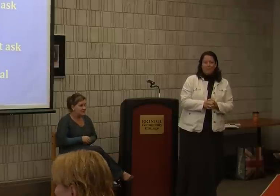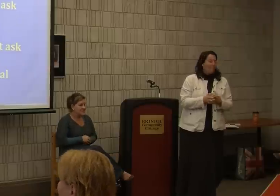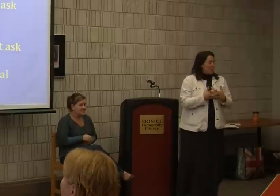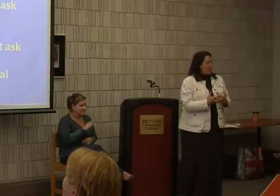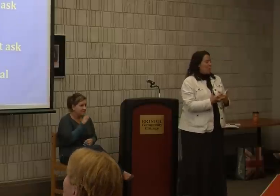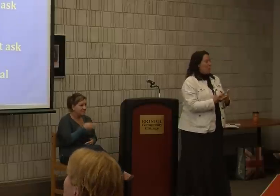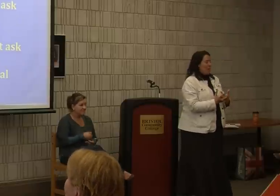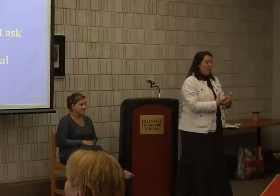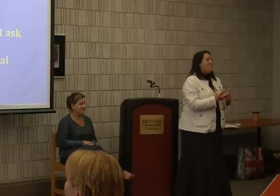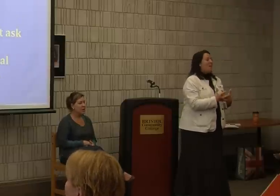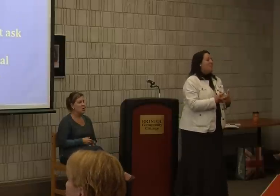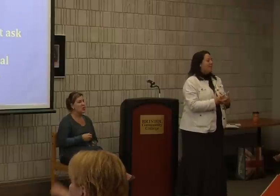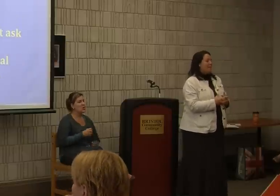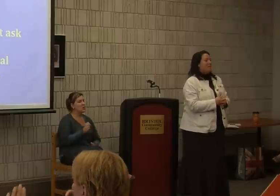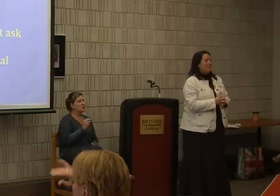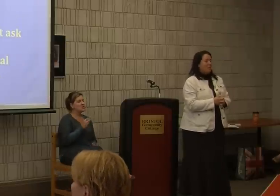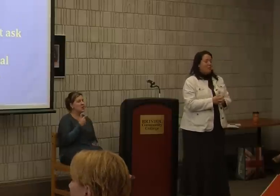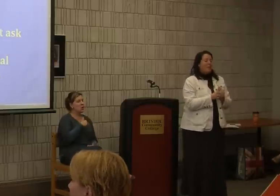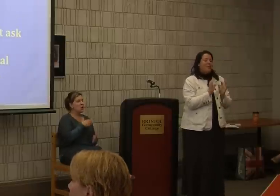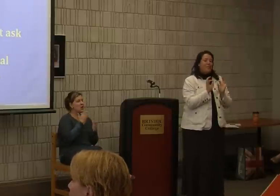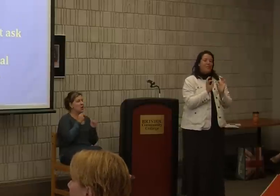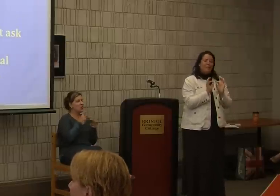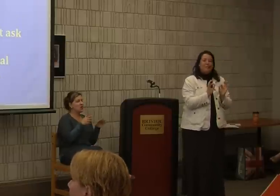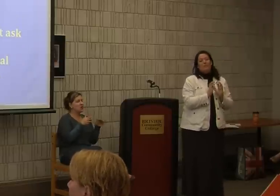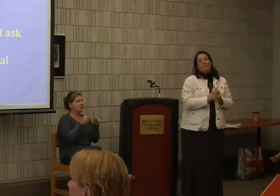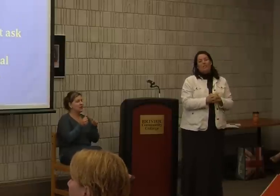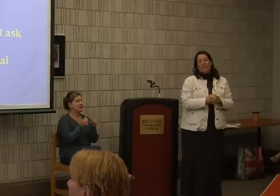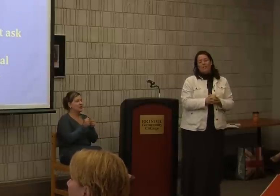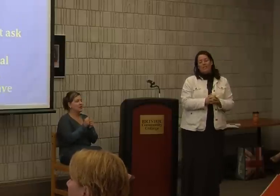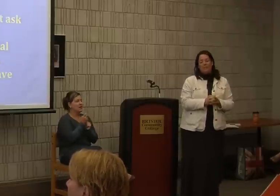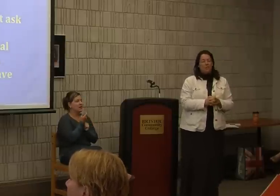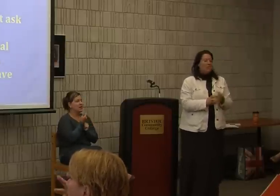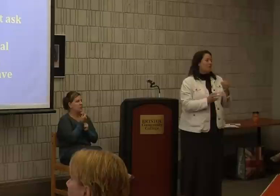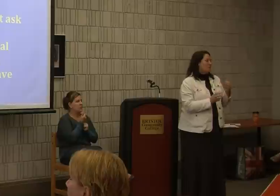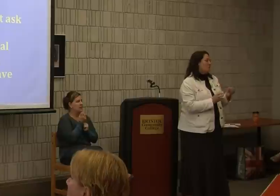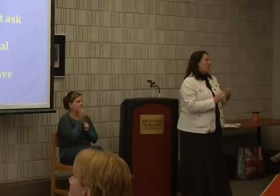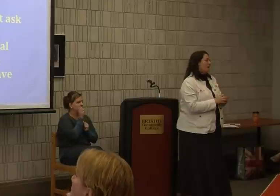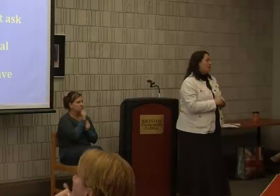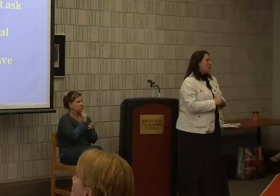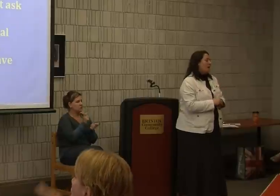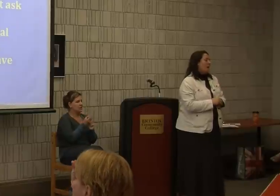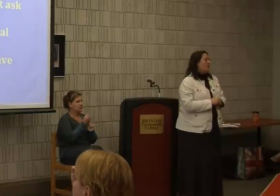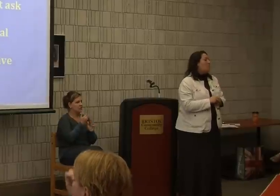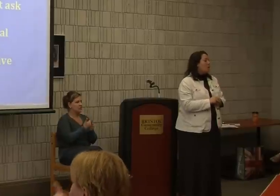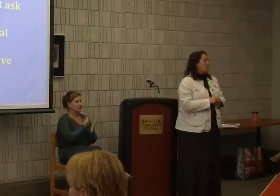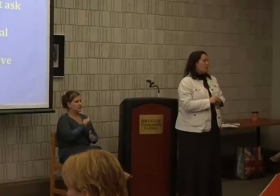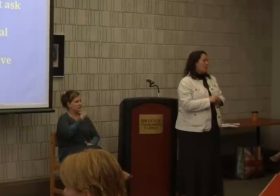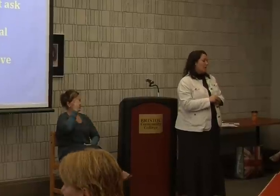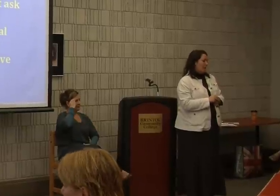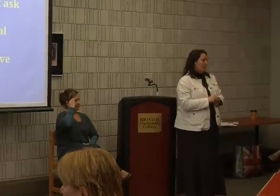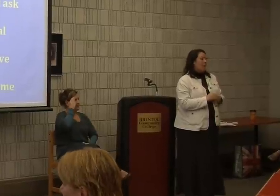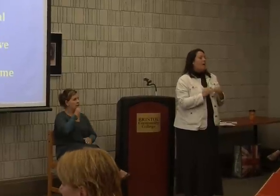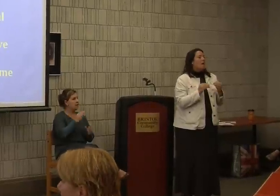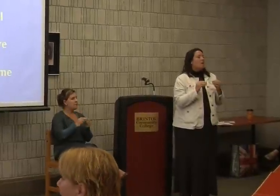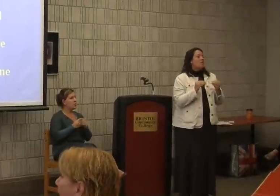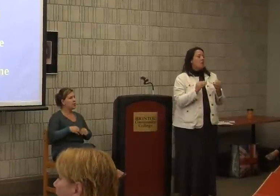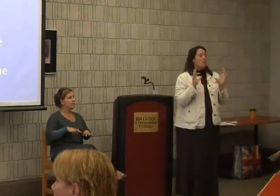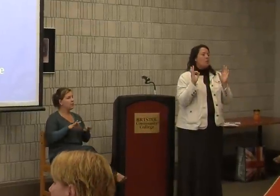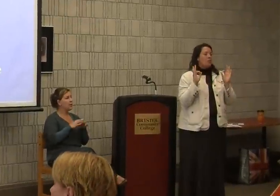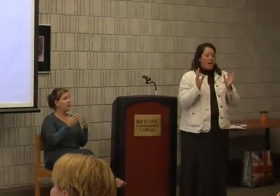So we hope that you leave with just a little bit of changed assumption and some new knowledge, and more importantly, don't put your